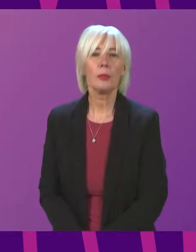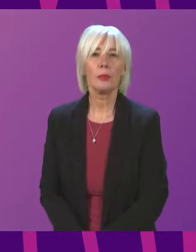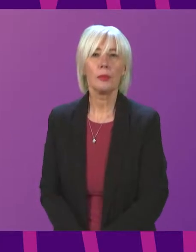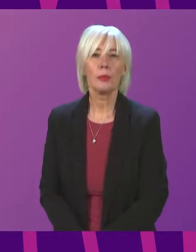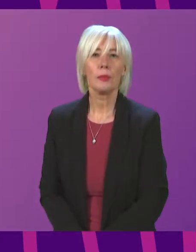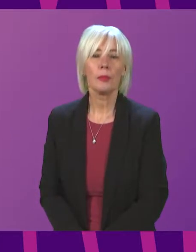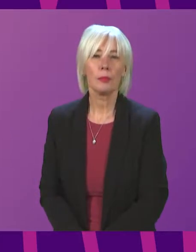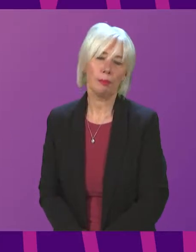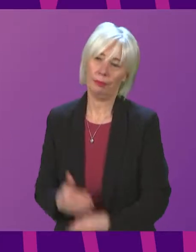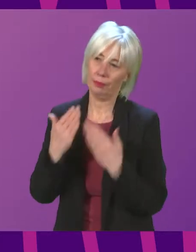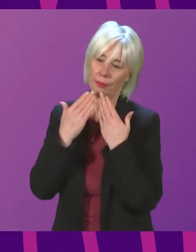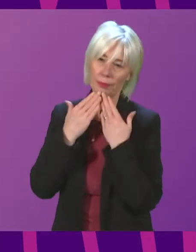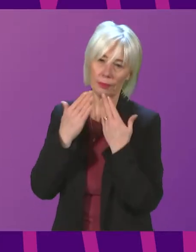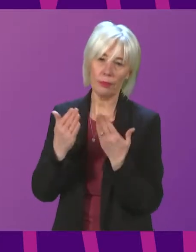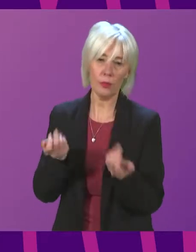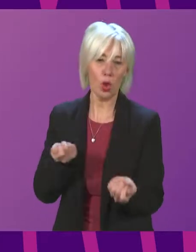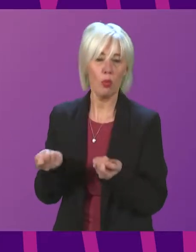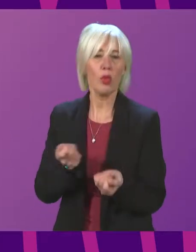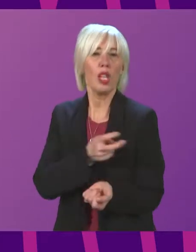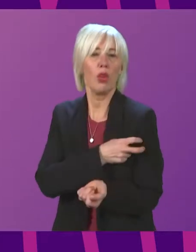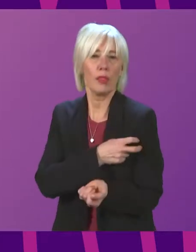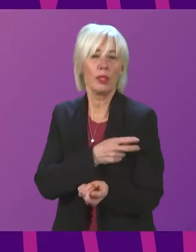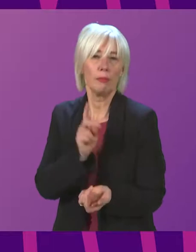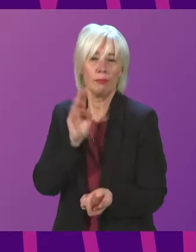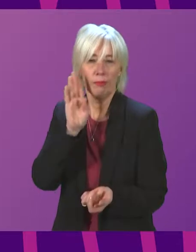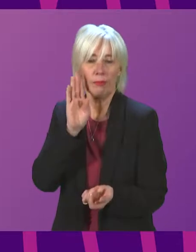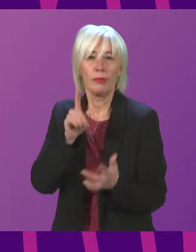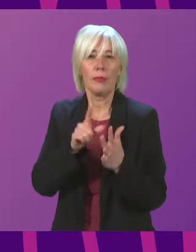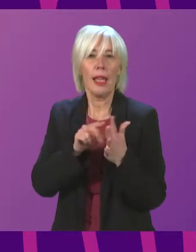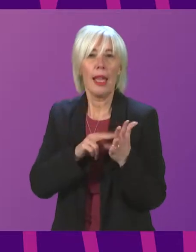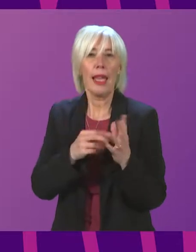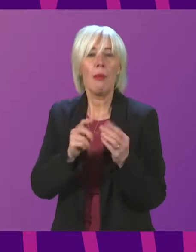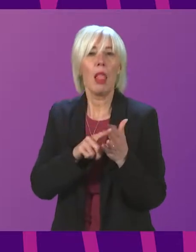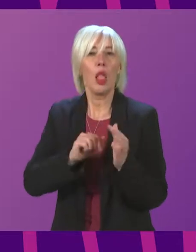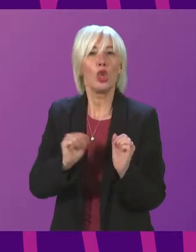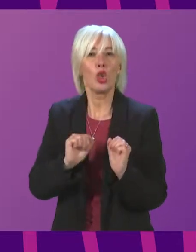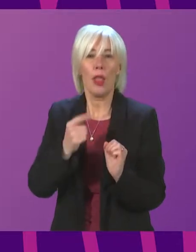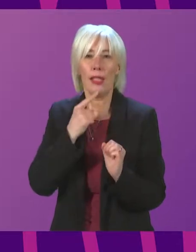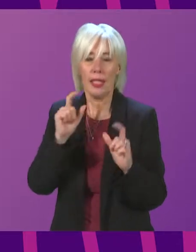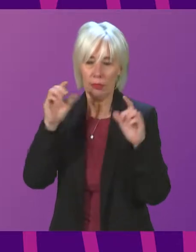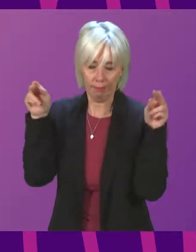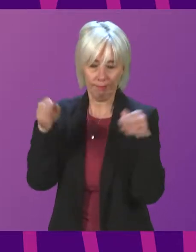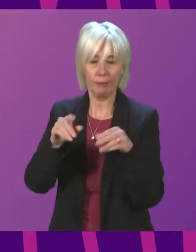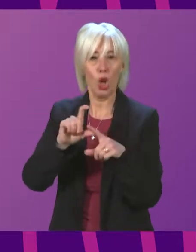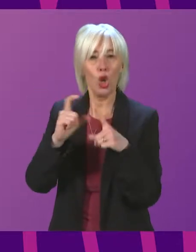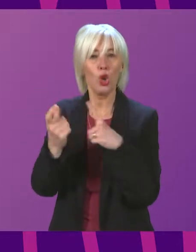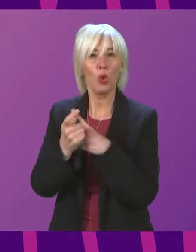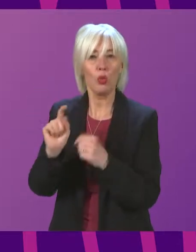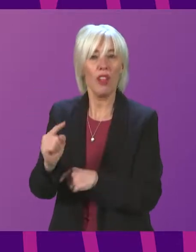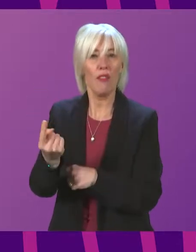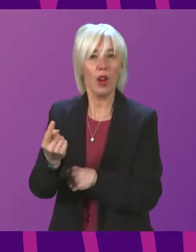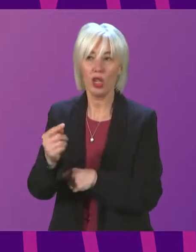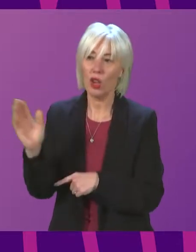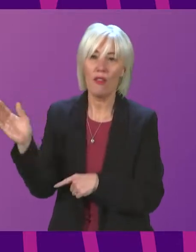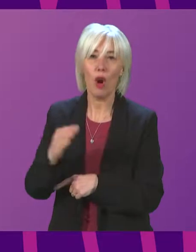Thank you, President Officer. As we have already heard, Enable Scotland's report calls for Community First Principle, the commissioning of support for all